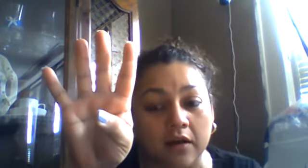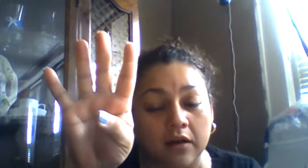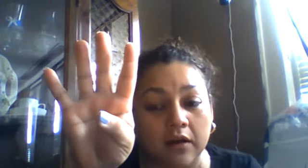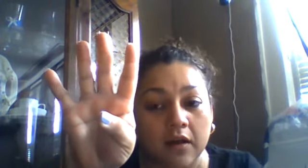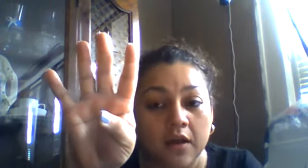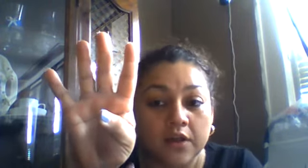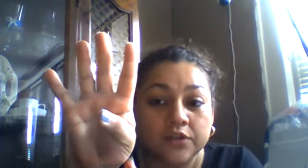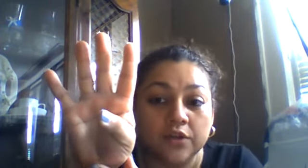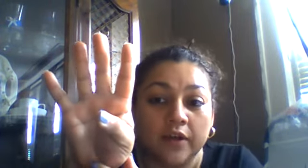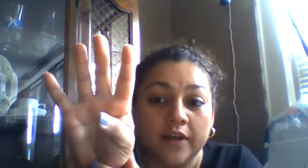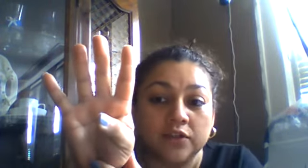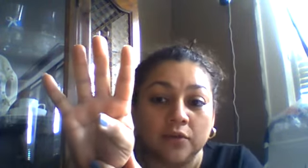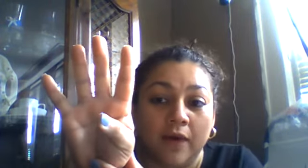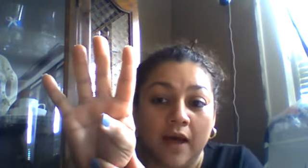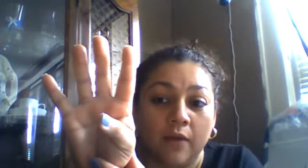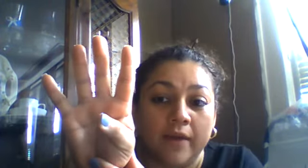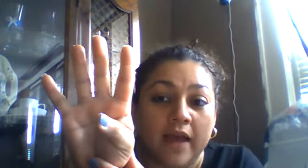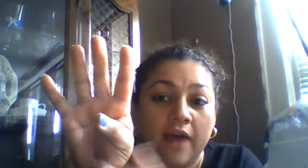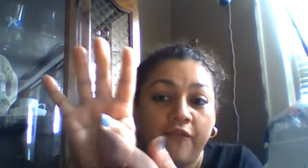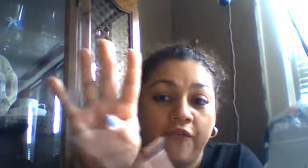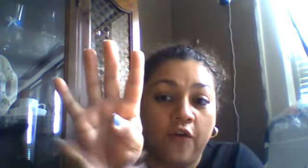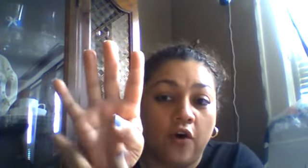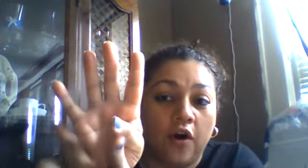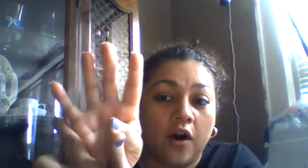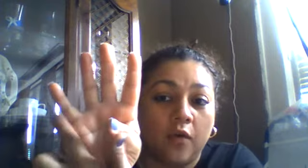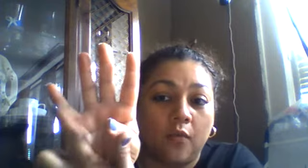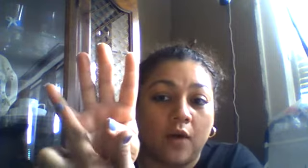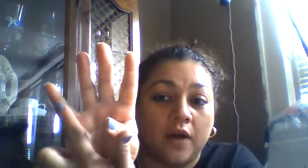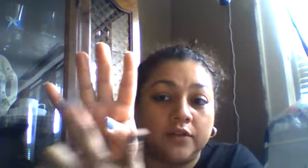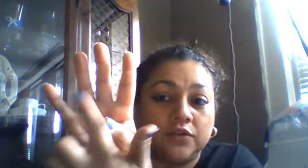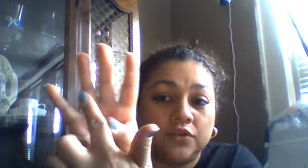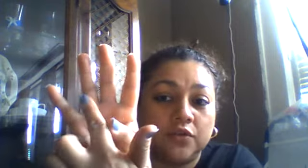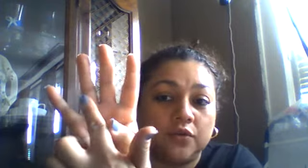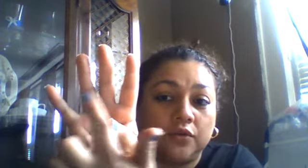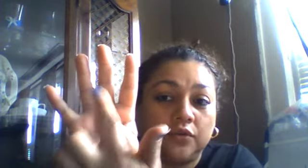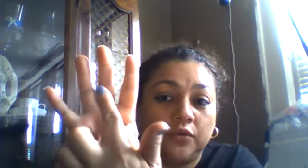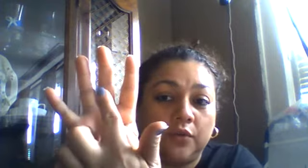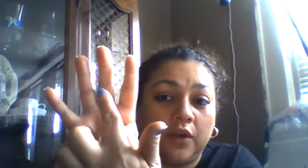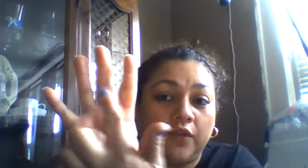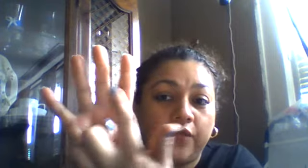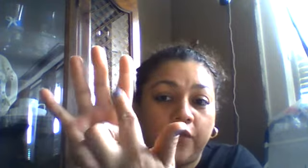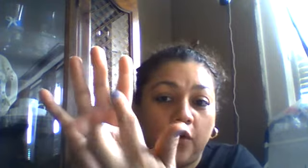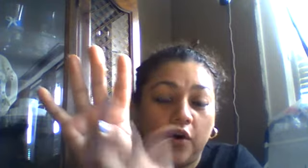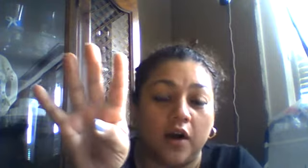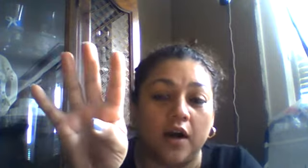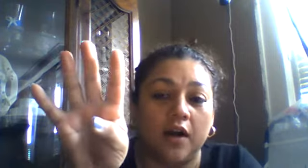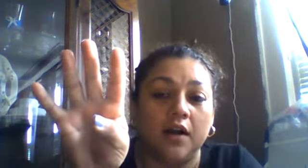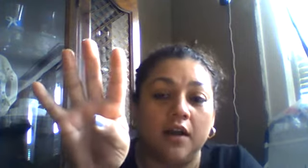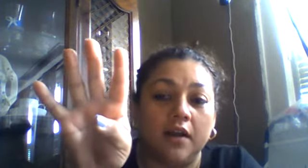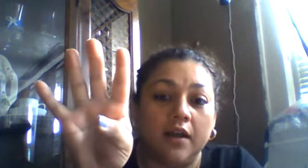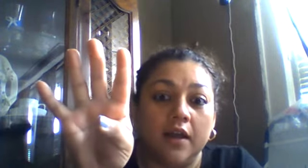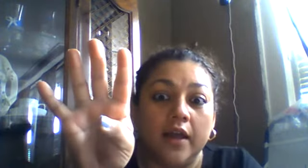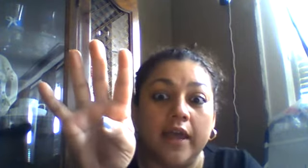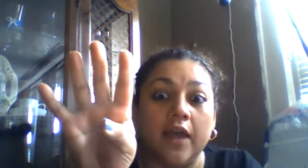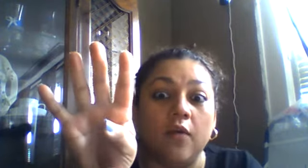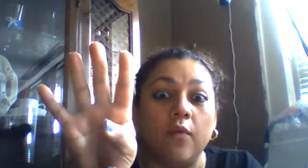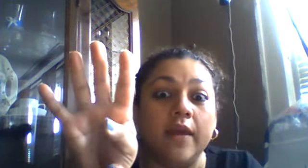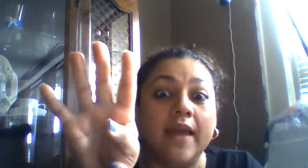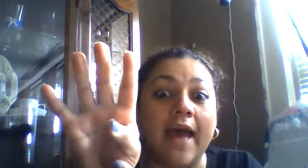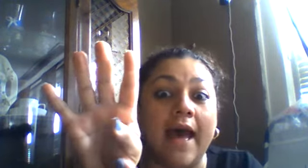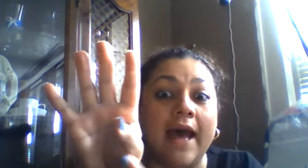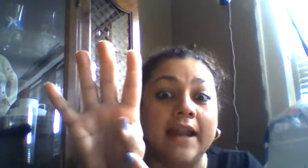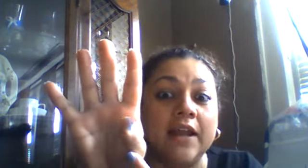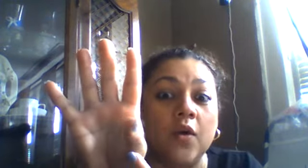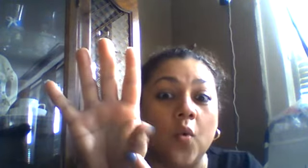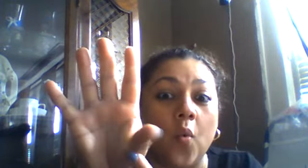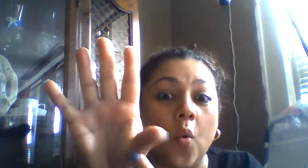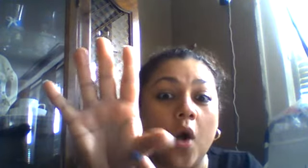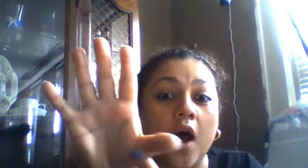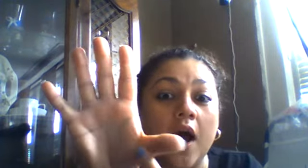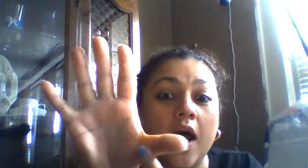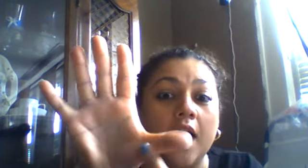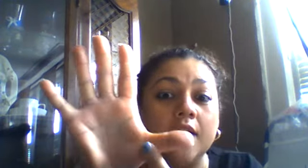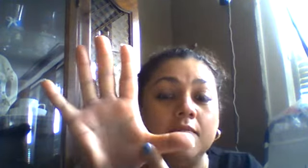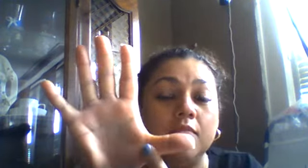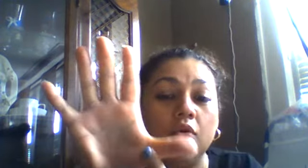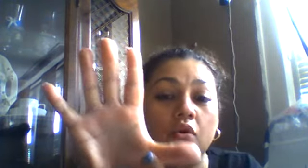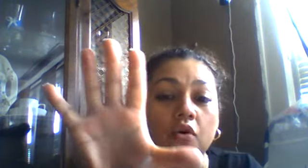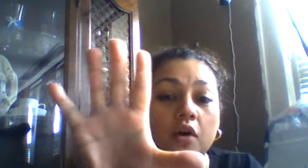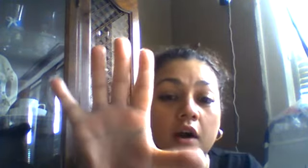So, guess what? We have four. One, two, three, four. And we're adding one more.